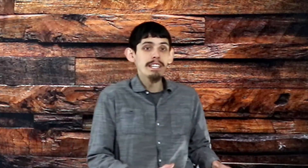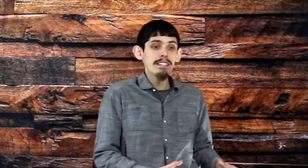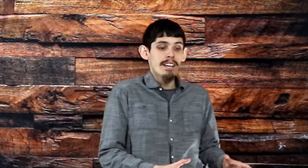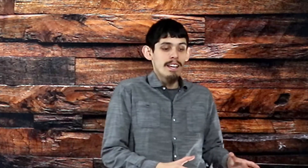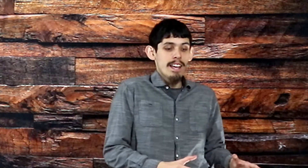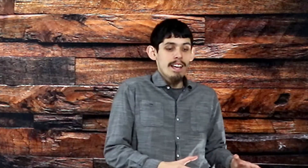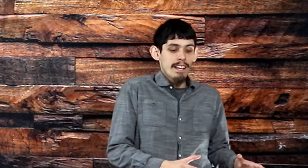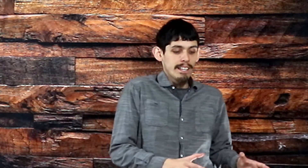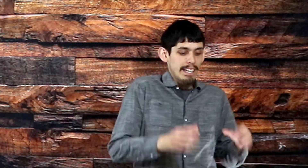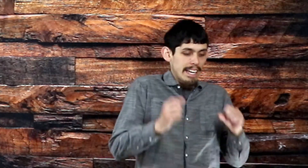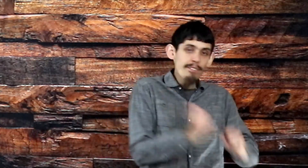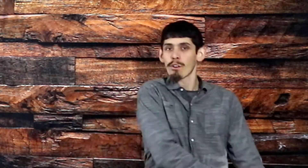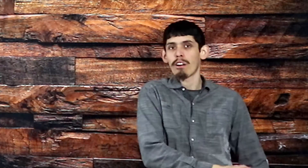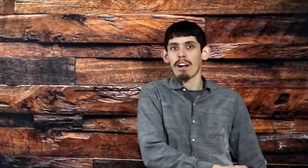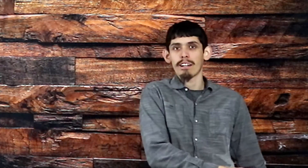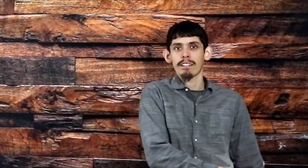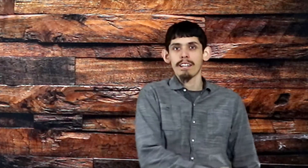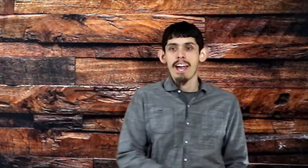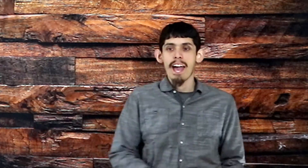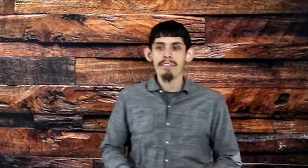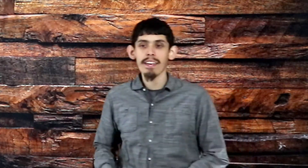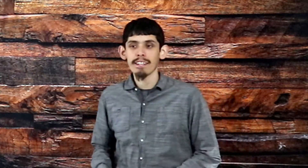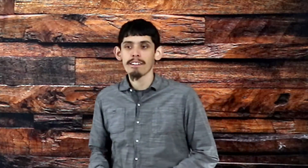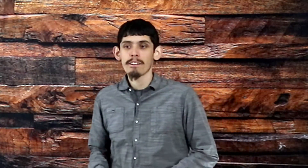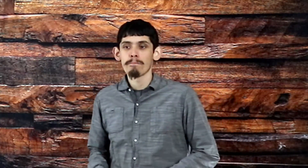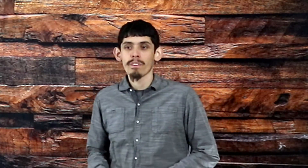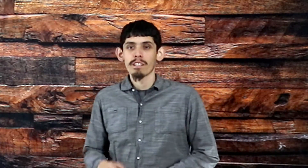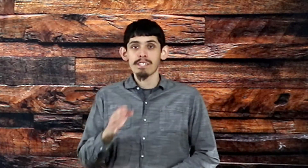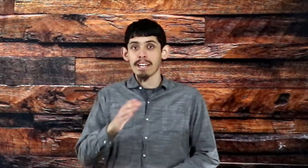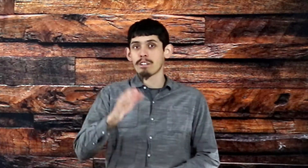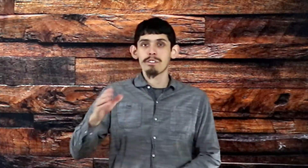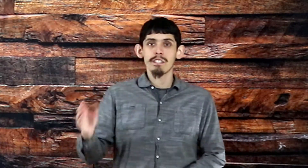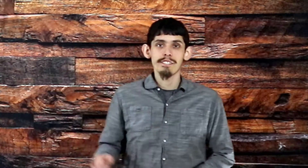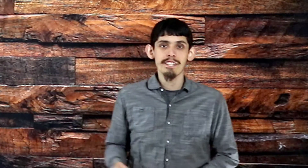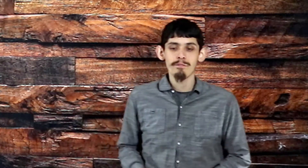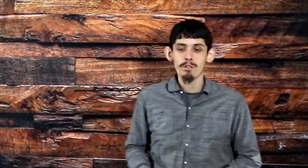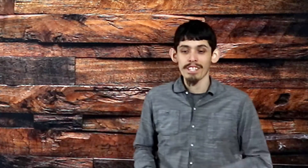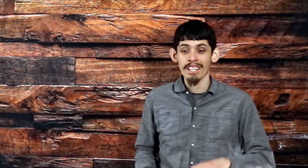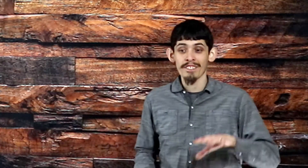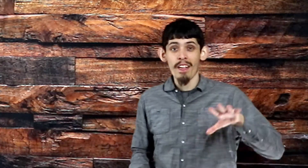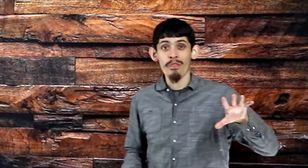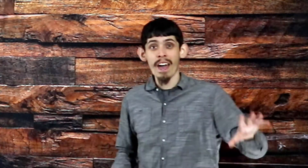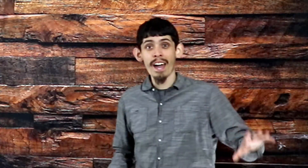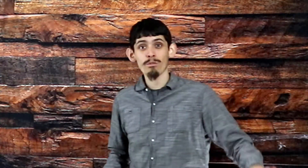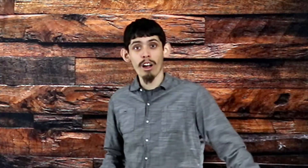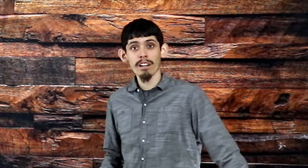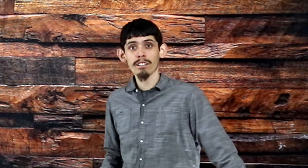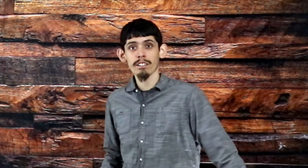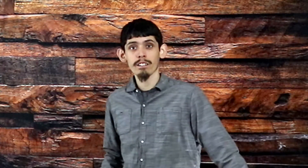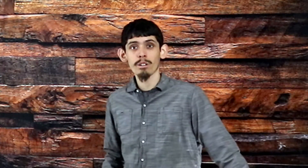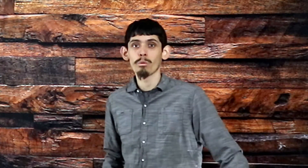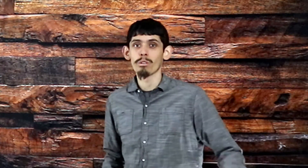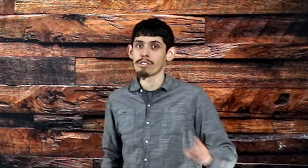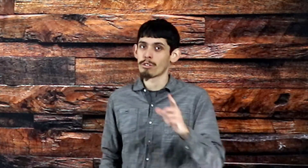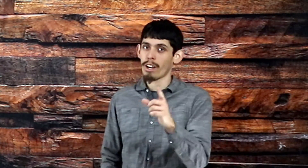hit the rock. And then 2 Corinthians 10, verse 4 says, That rock was Christ.